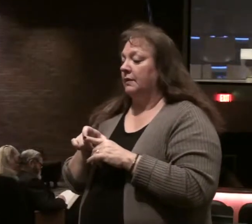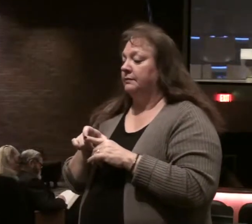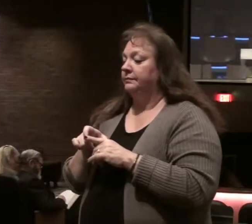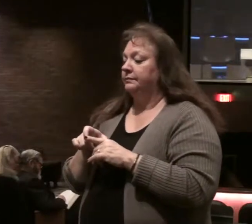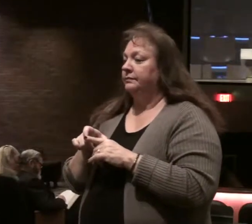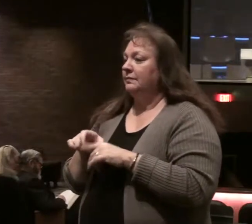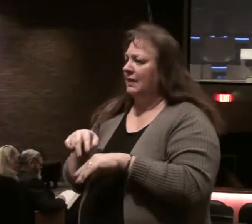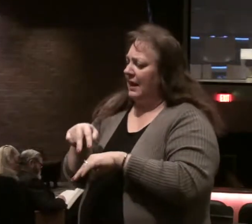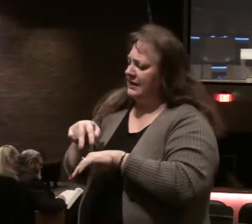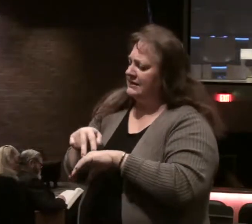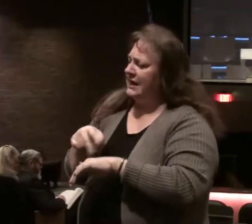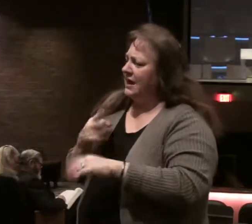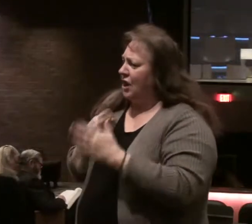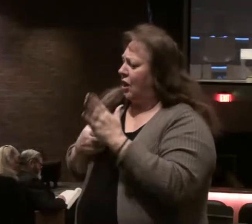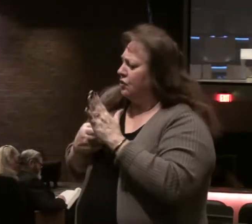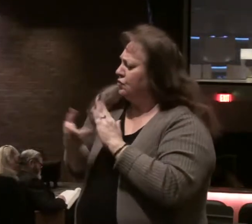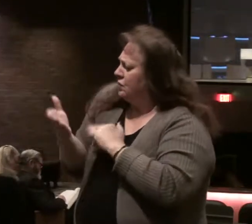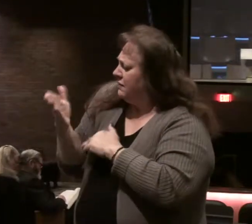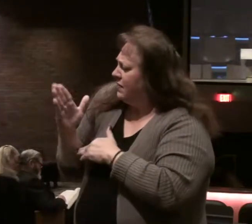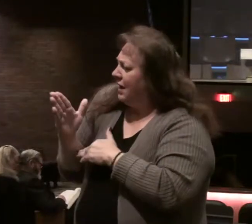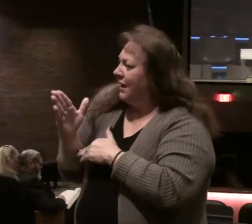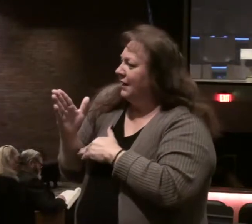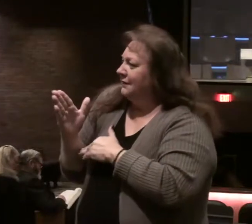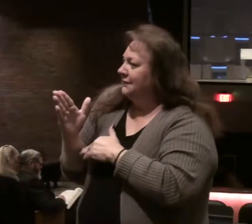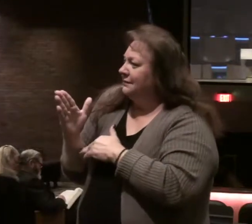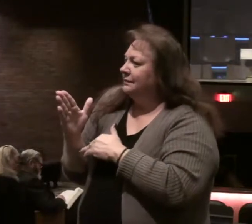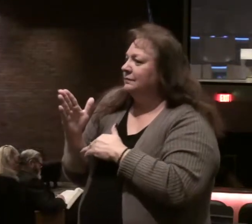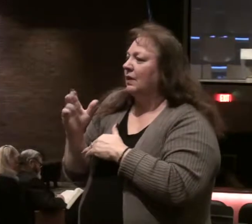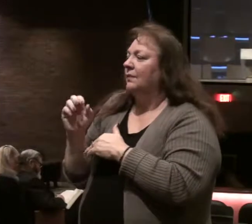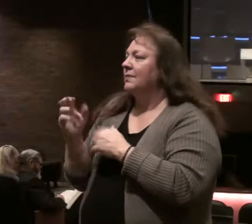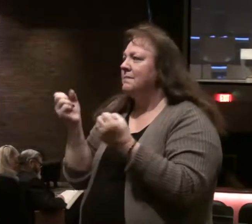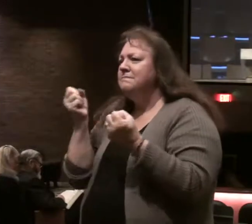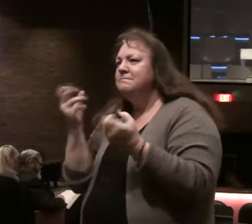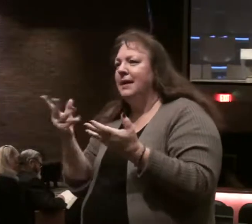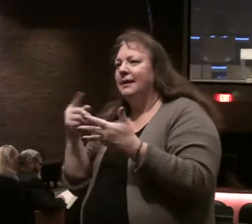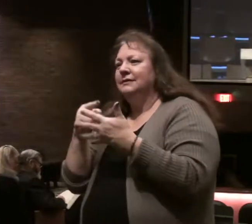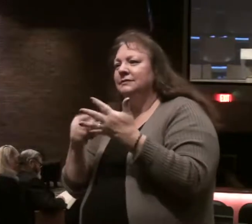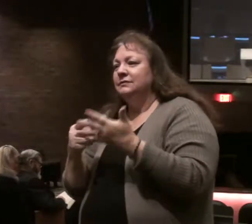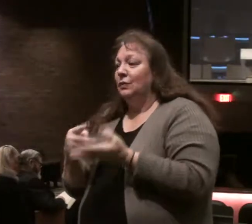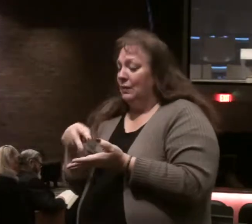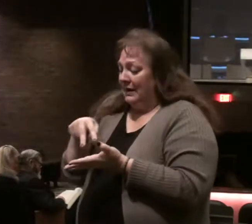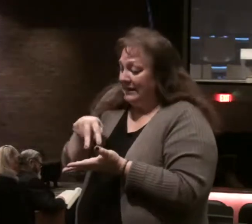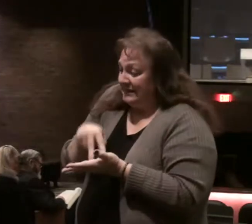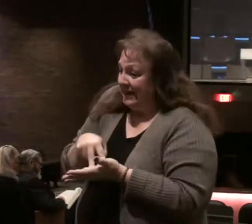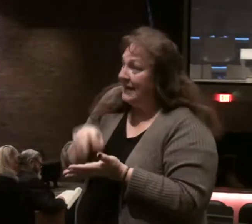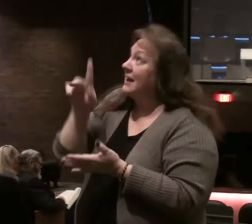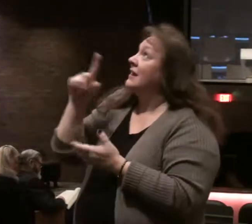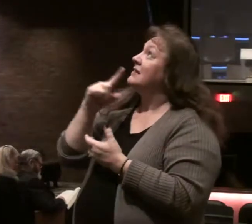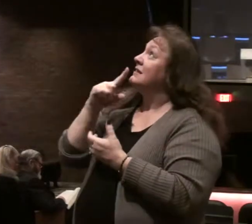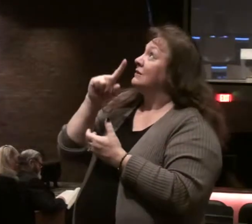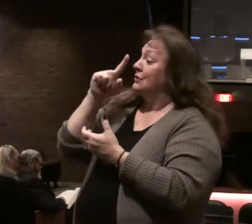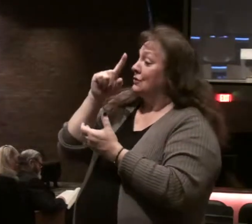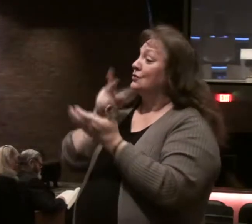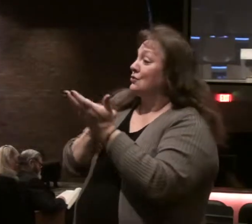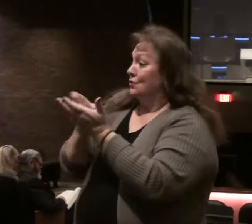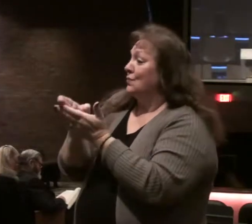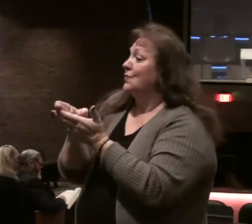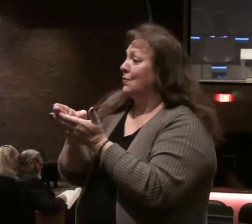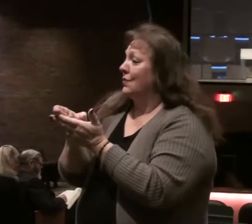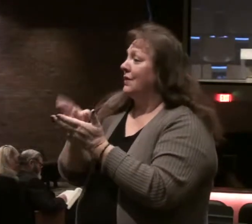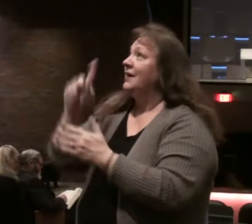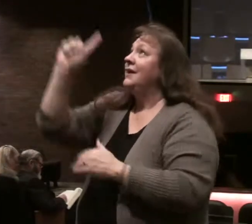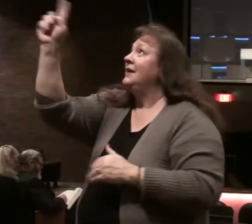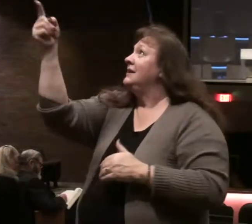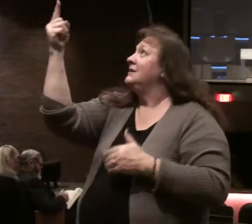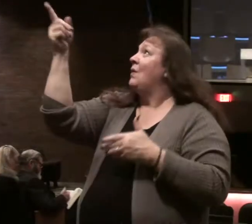standing on the truth of the word of God we have examples earlier or many other areas you stand on the truth of the word of God Christ is the